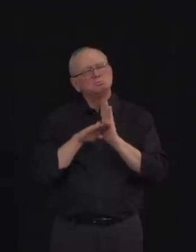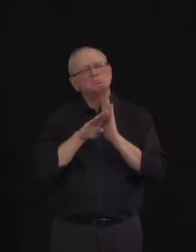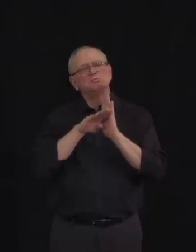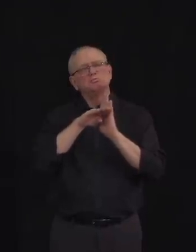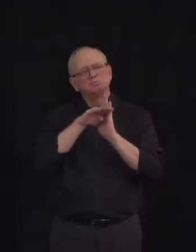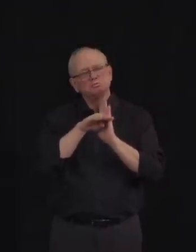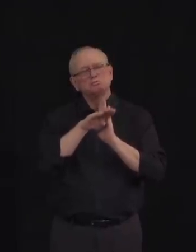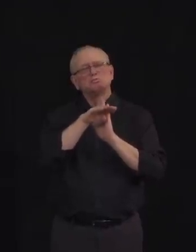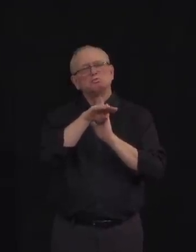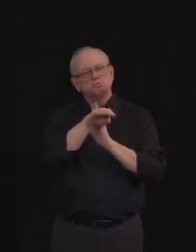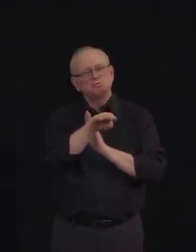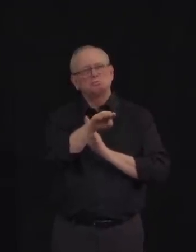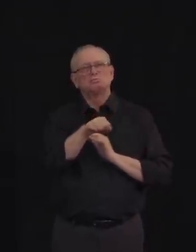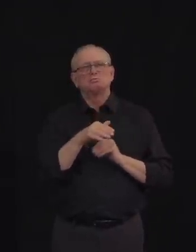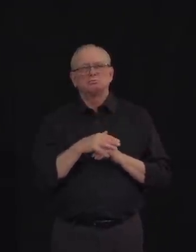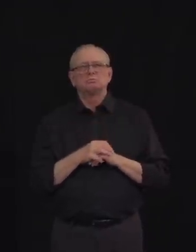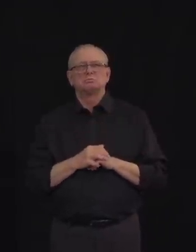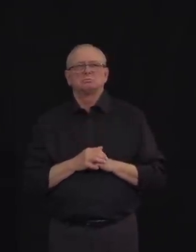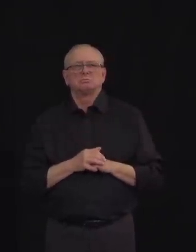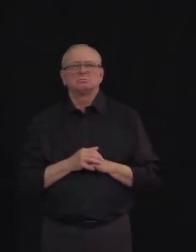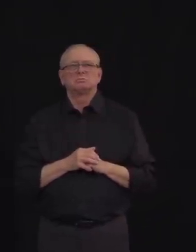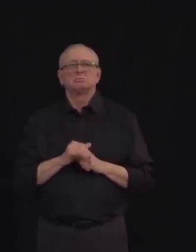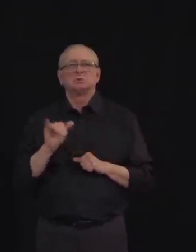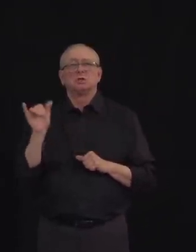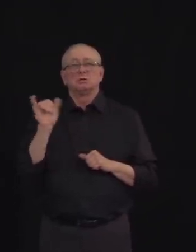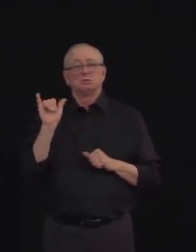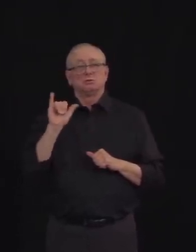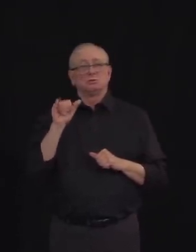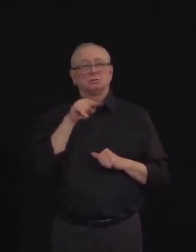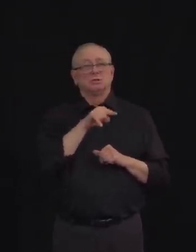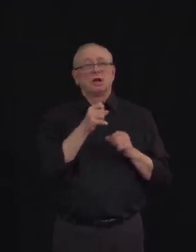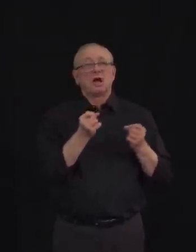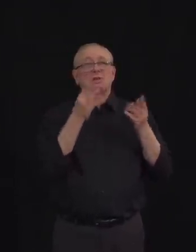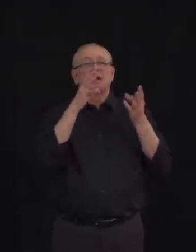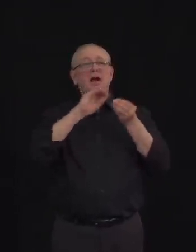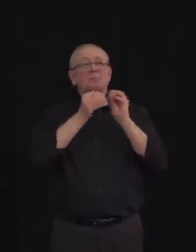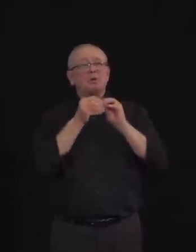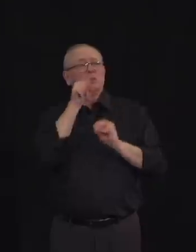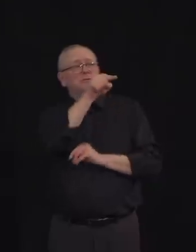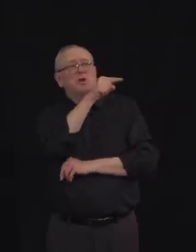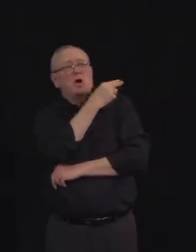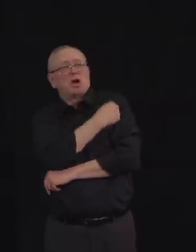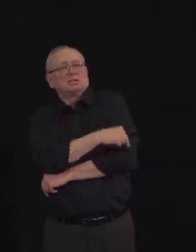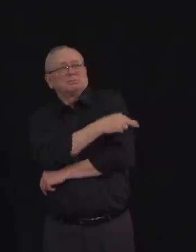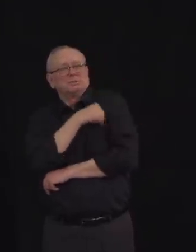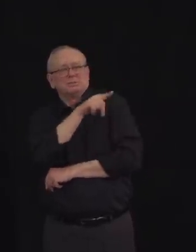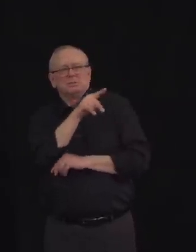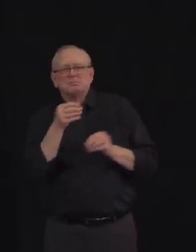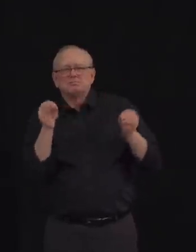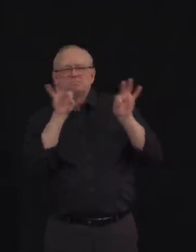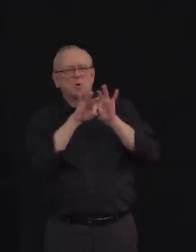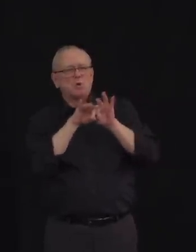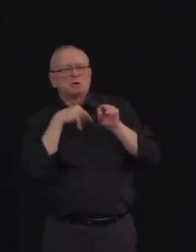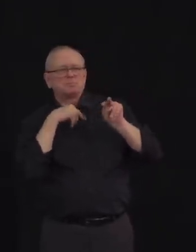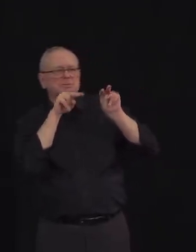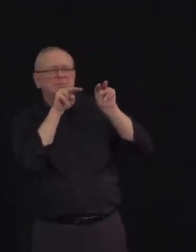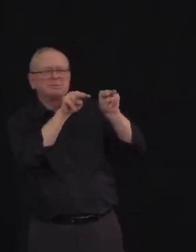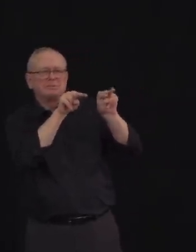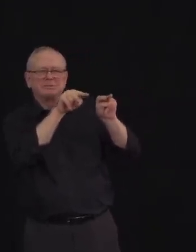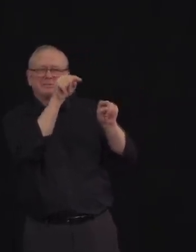is the rate of hospitalization, which is currently a more accurate indicator of the trend than our total case numbers.